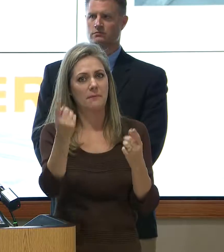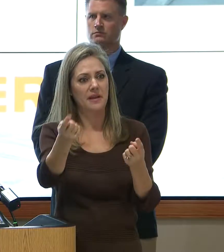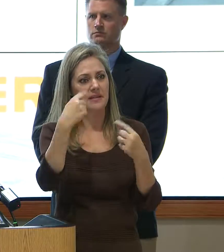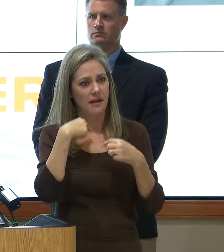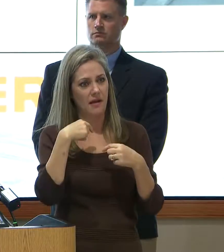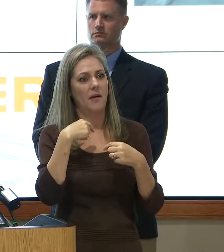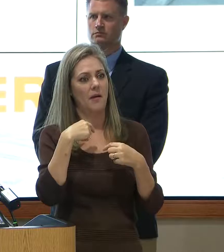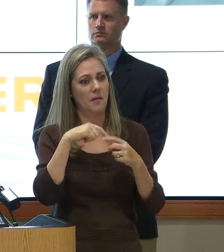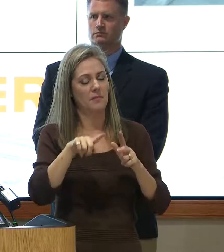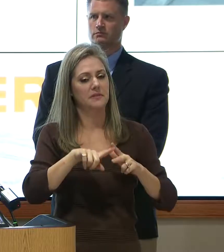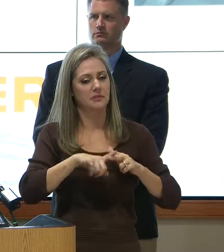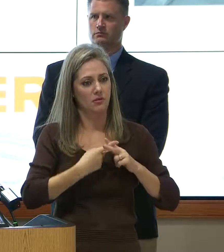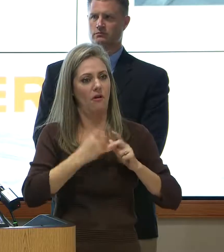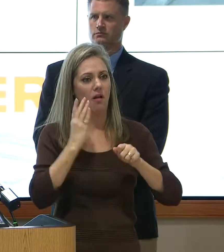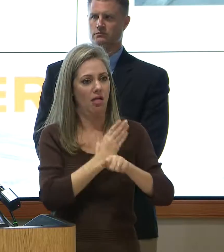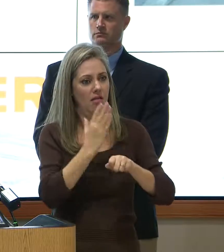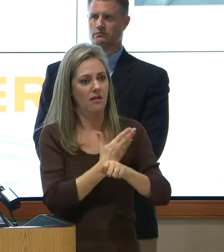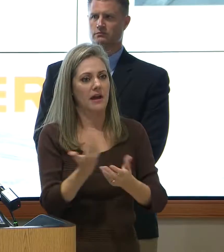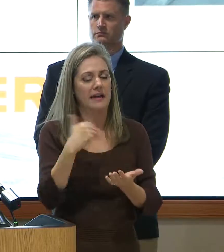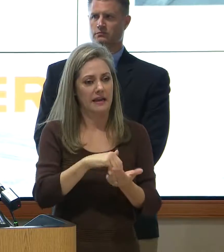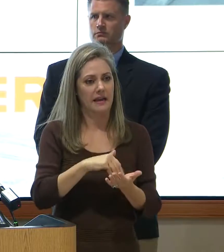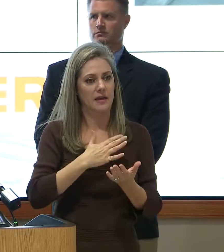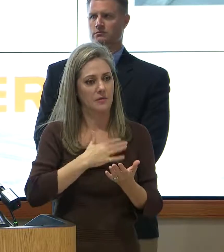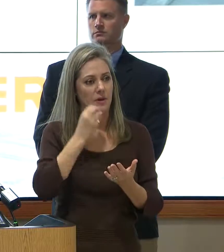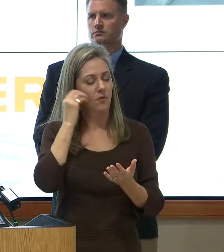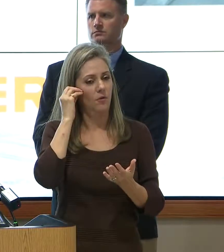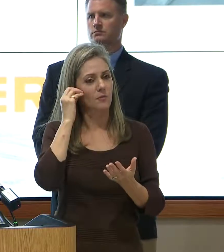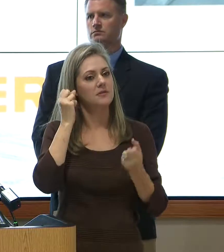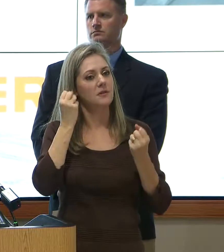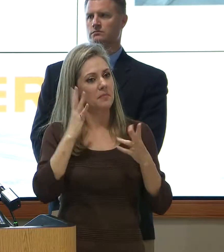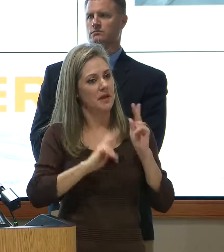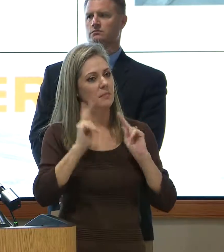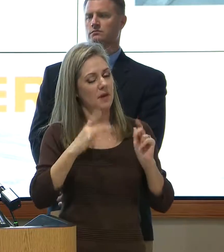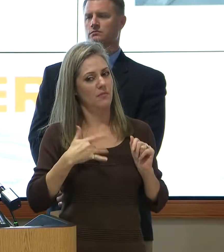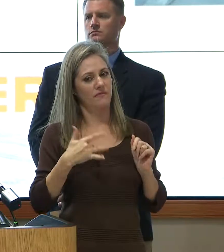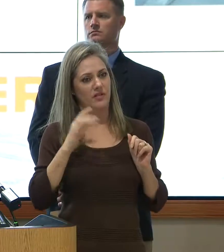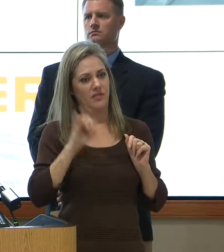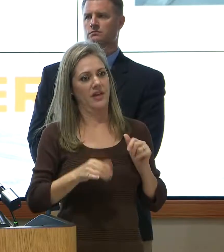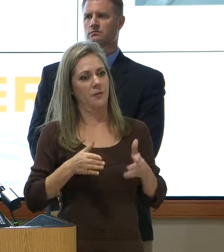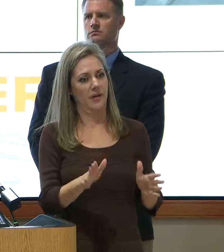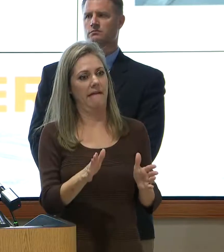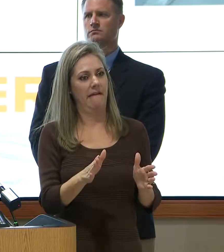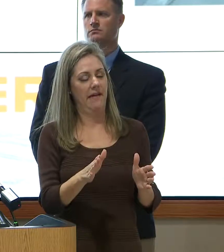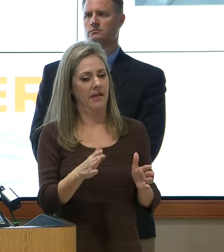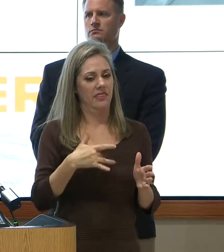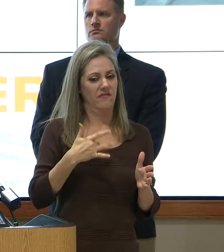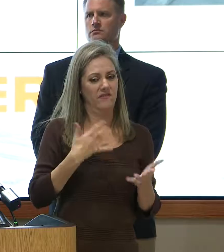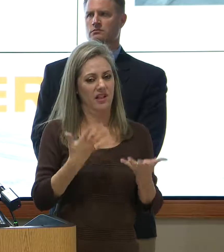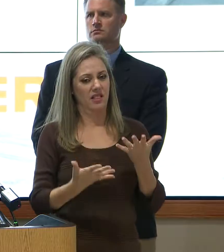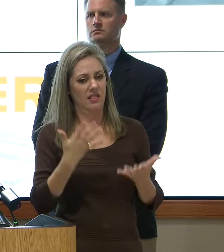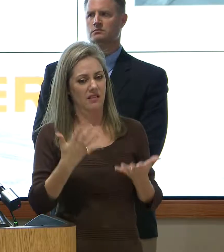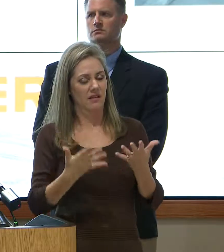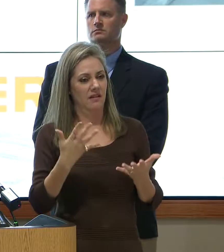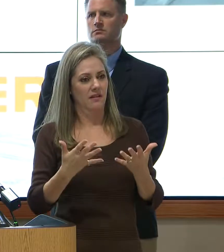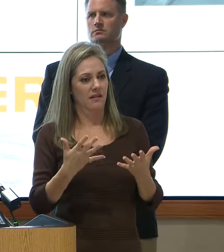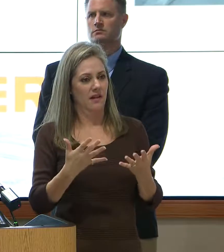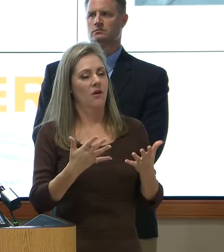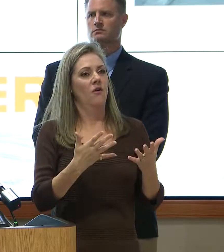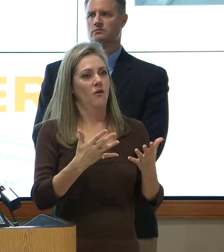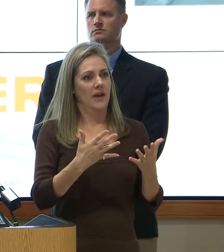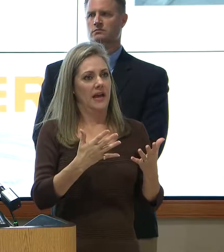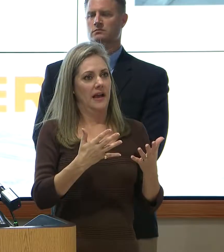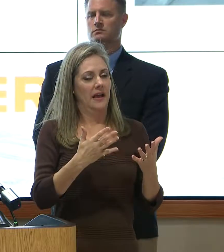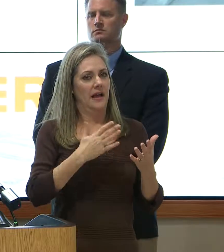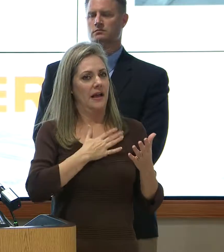and start putting it back together. And so that's where a lot of people are right now. They're in that weird period between getting